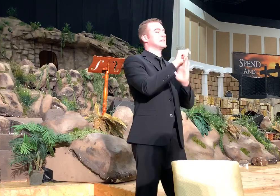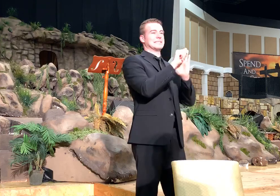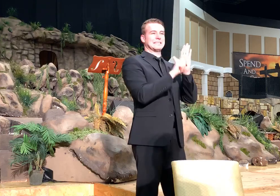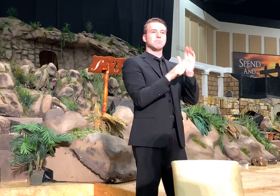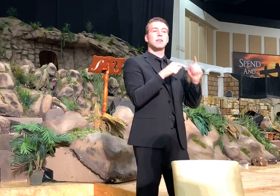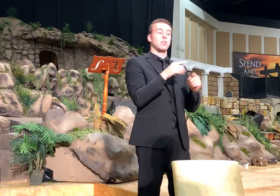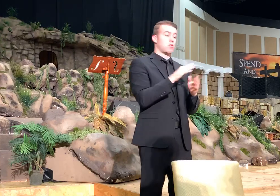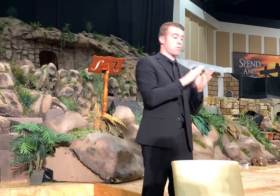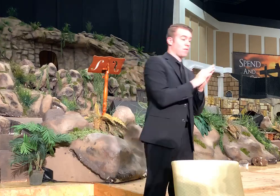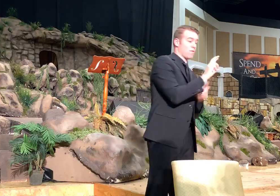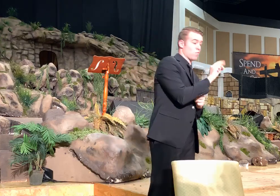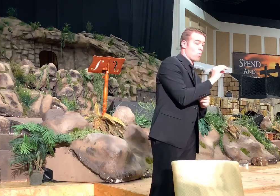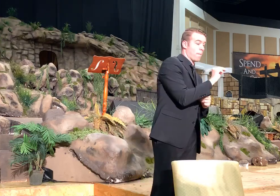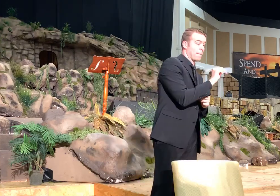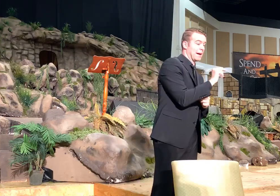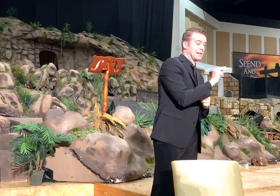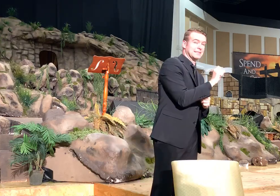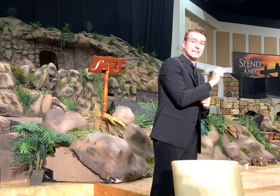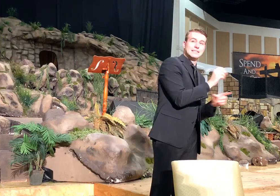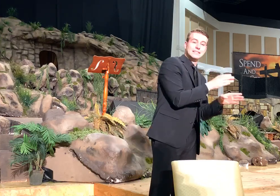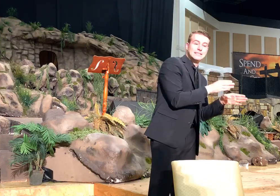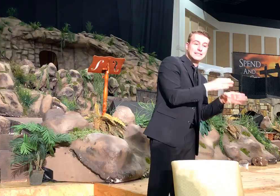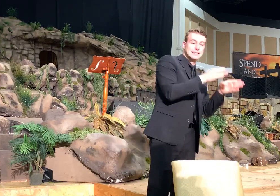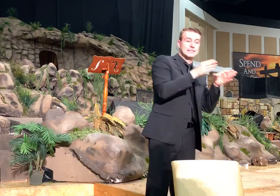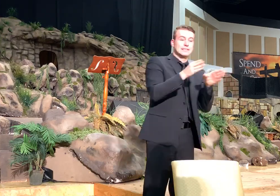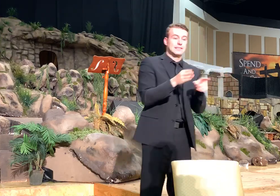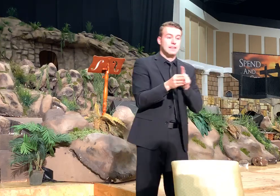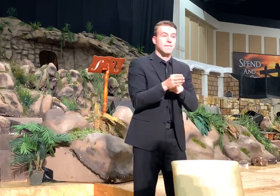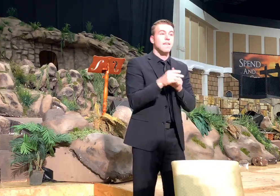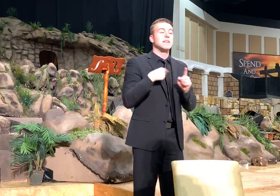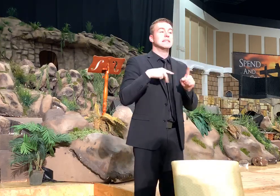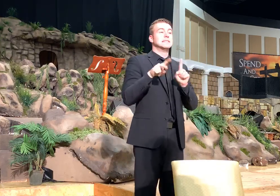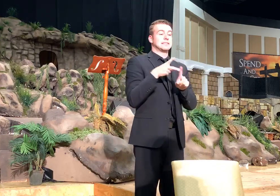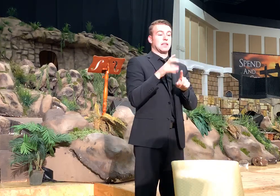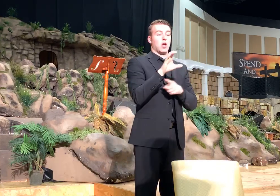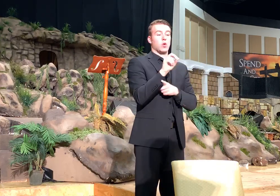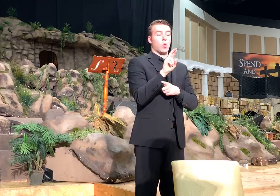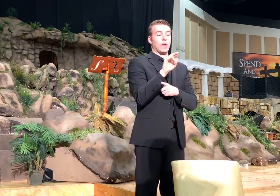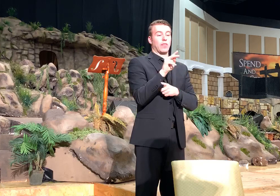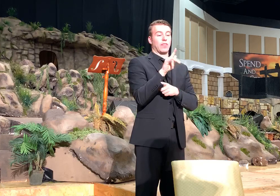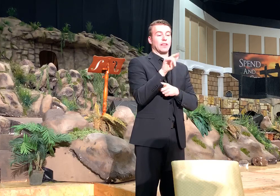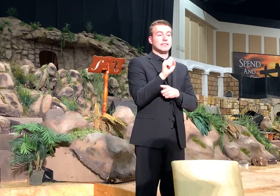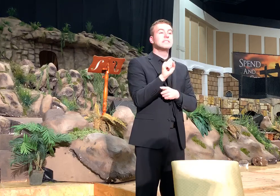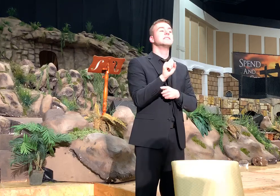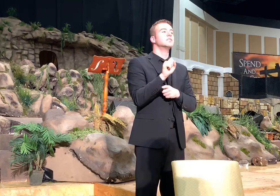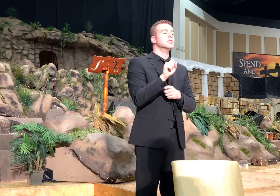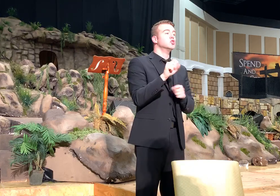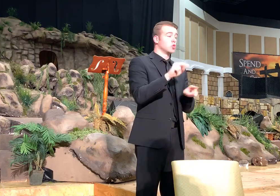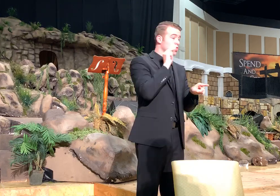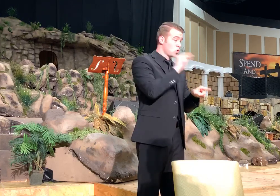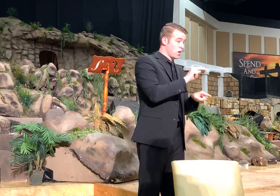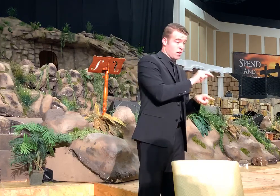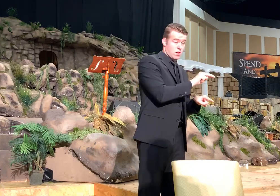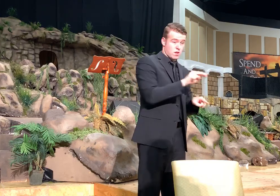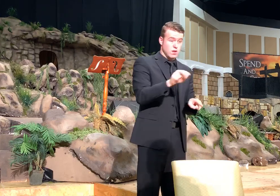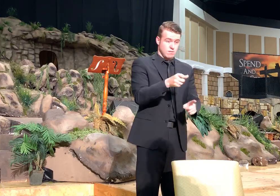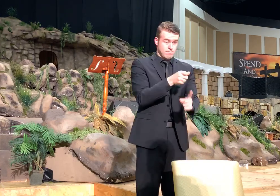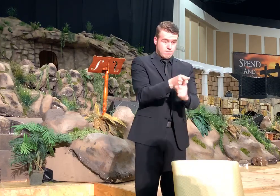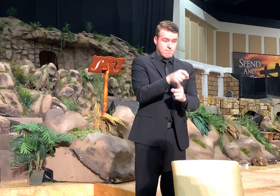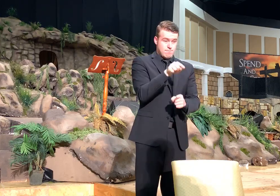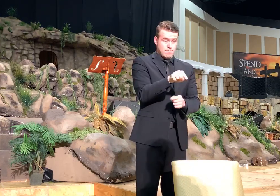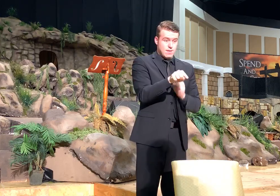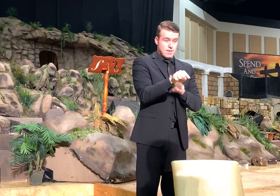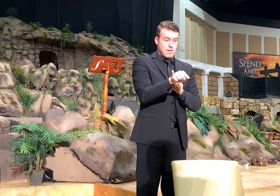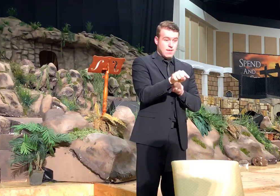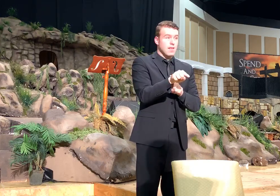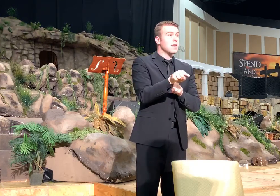It's after the book of Romans. There's a book of second Corinthians. So you ought to be able to figure out if you're there, you're